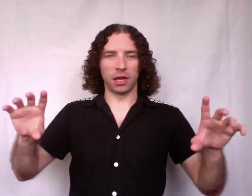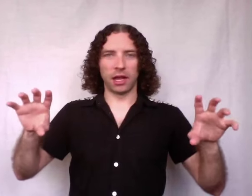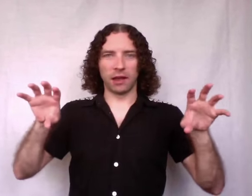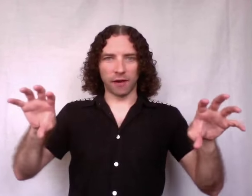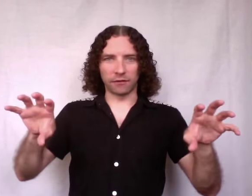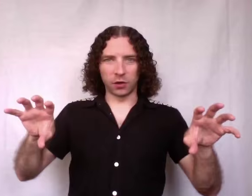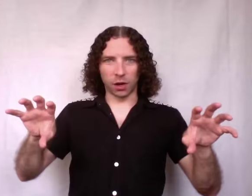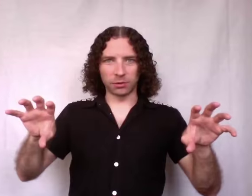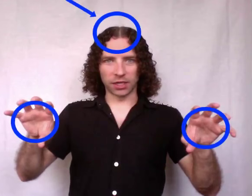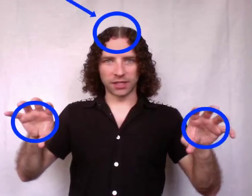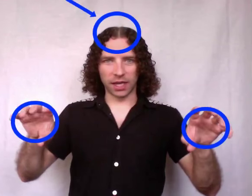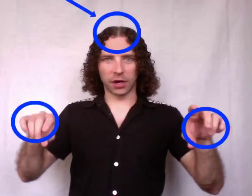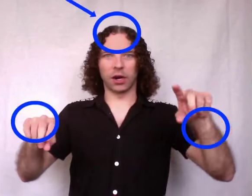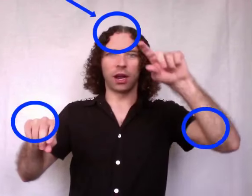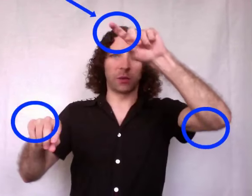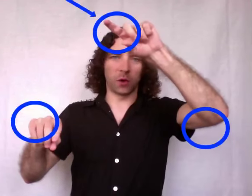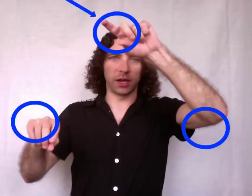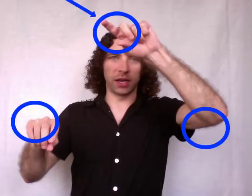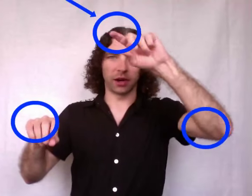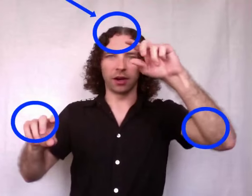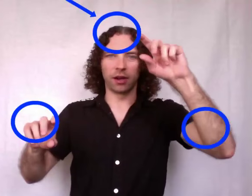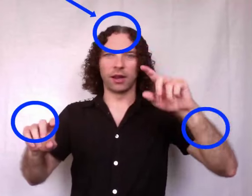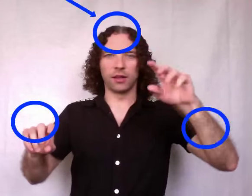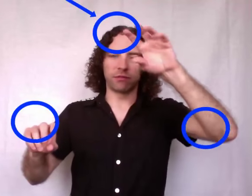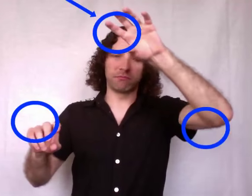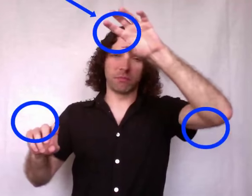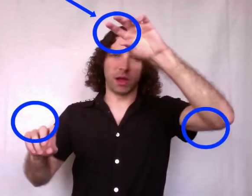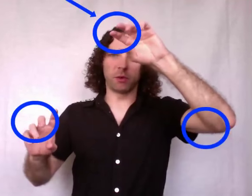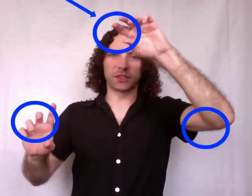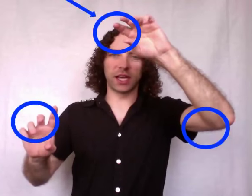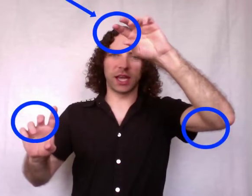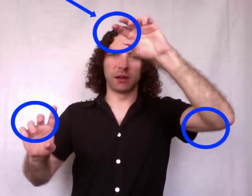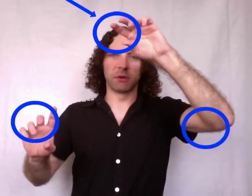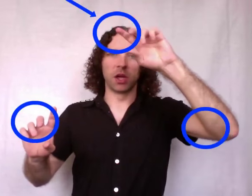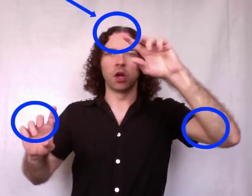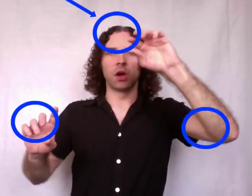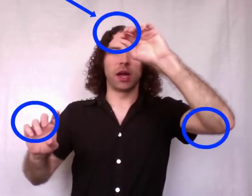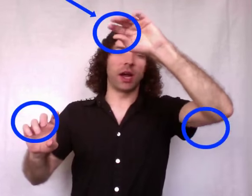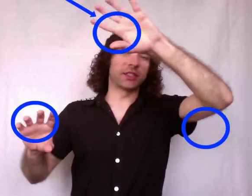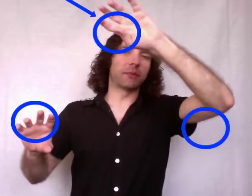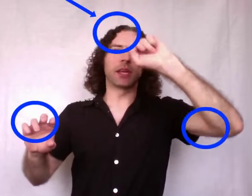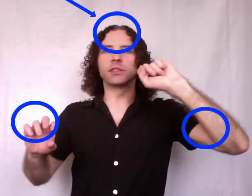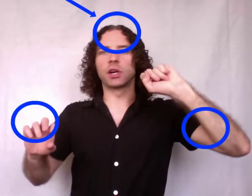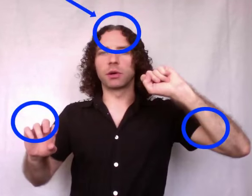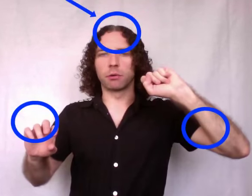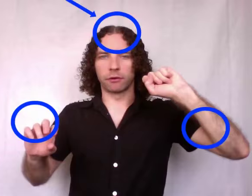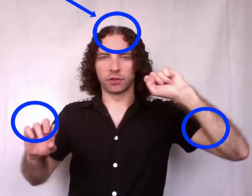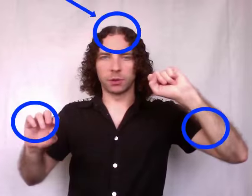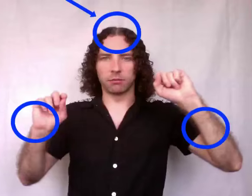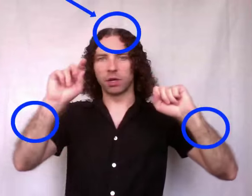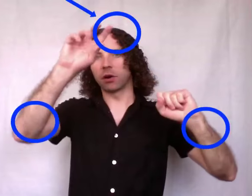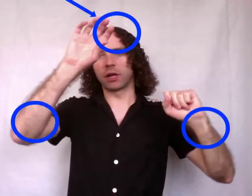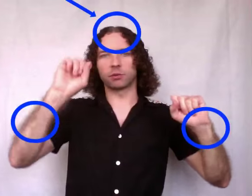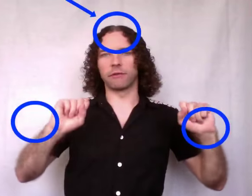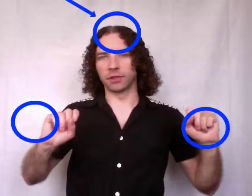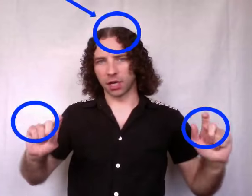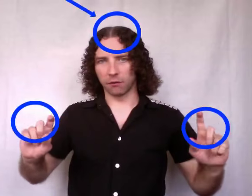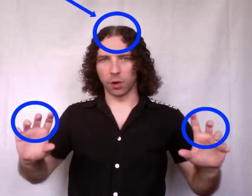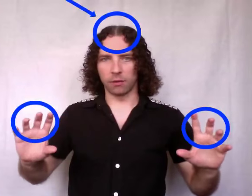If I have two objects here and one here, and we'll say something else already refers to it. It already has a reference count of one.